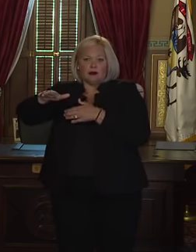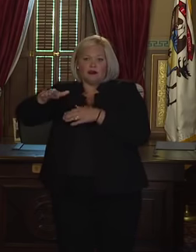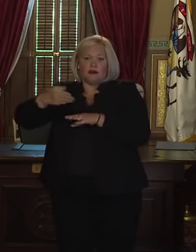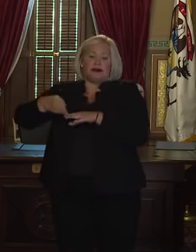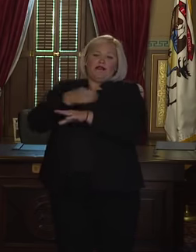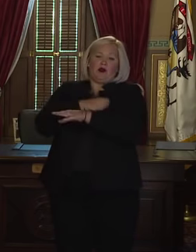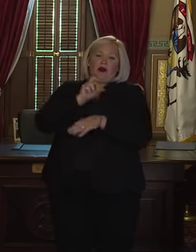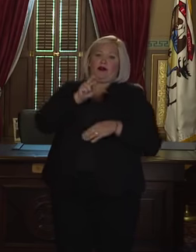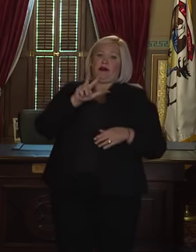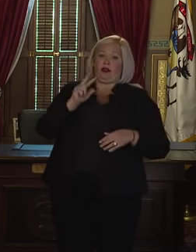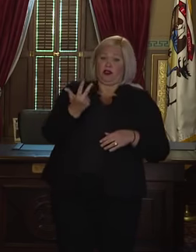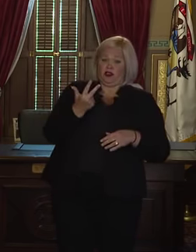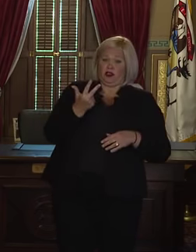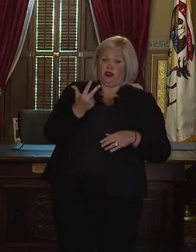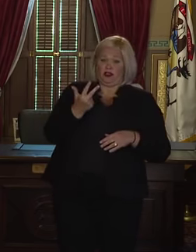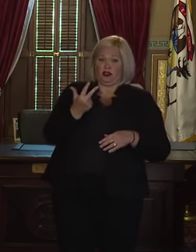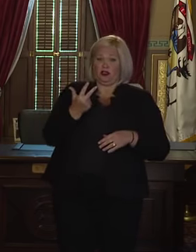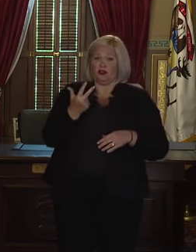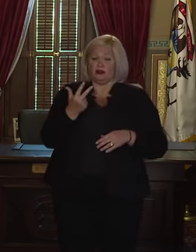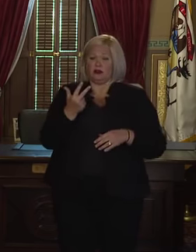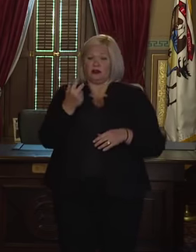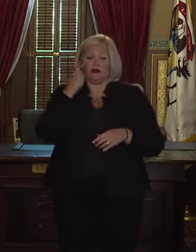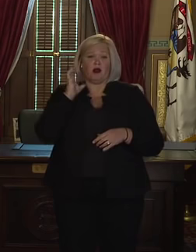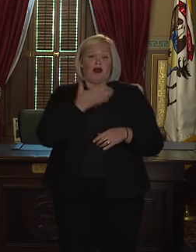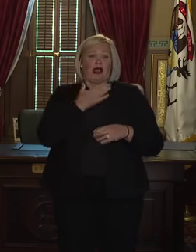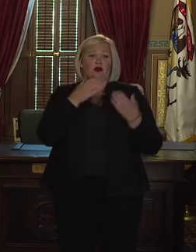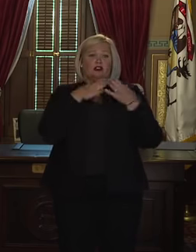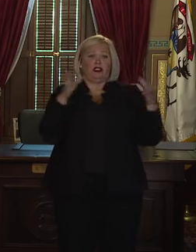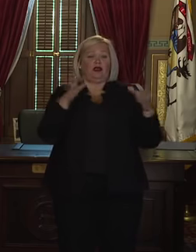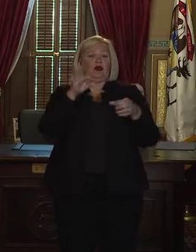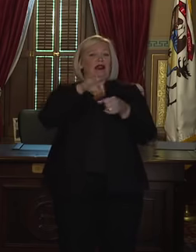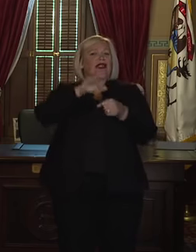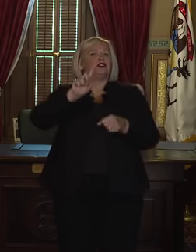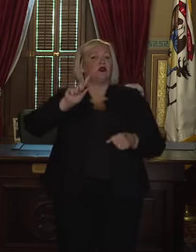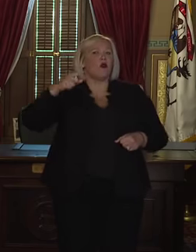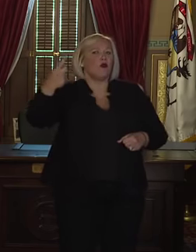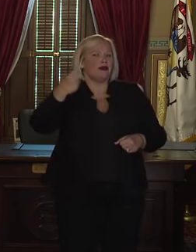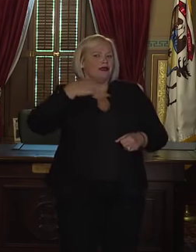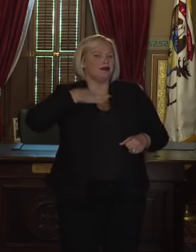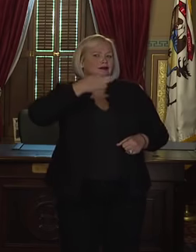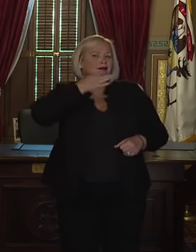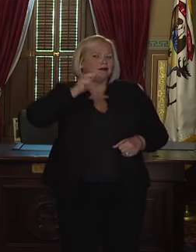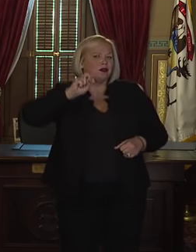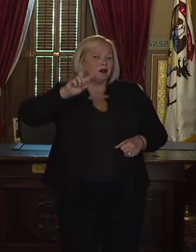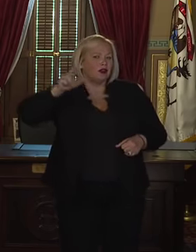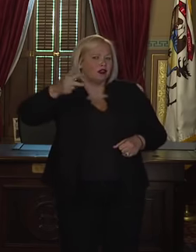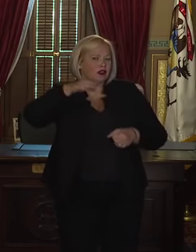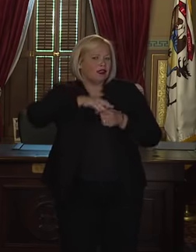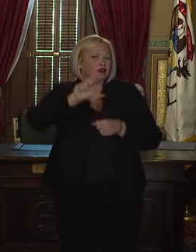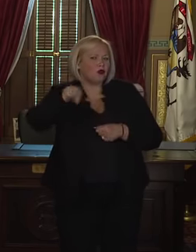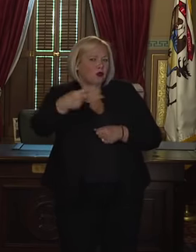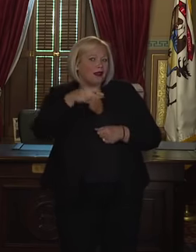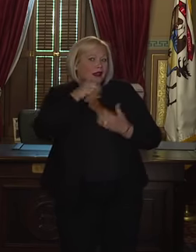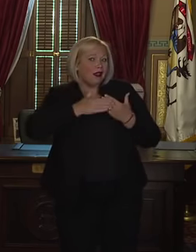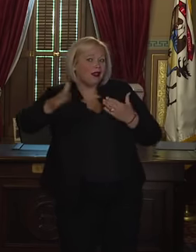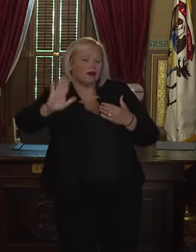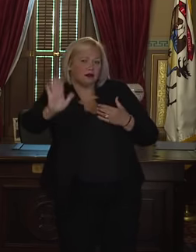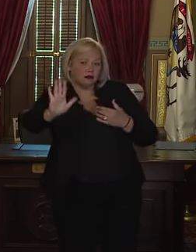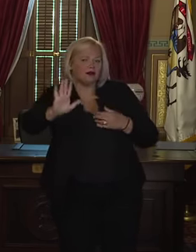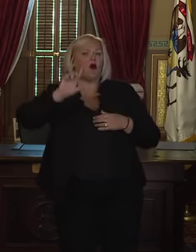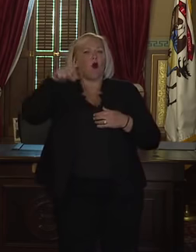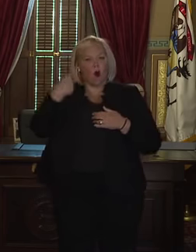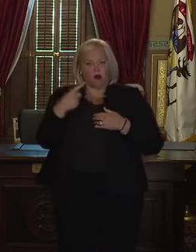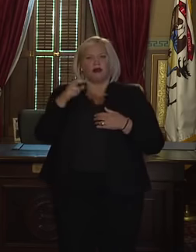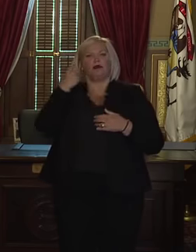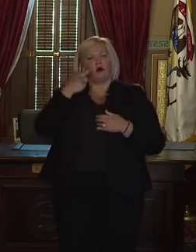for the November 3rd, 2020 general election only. This year, millions of Michiganders will take advantage